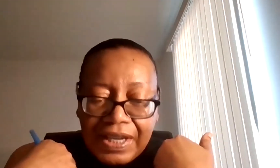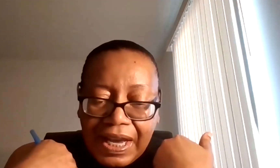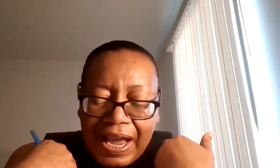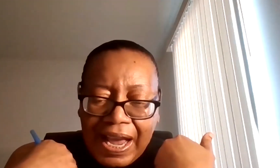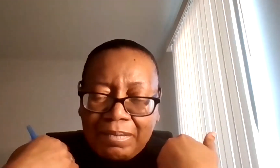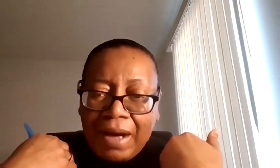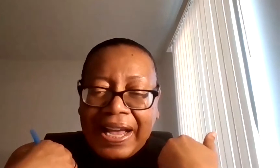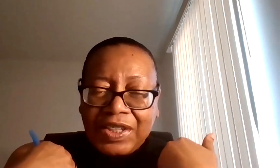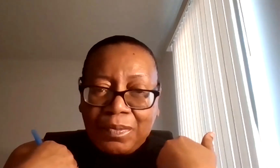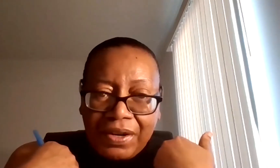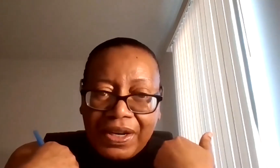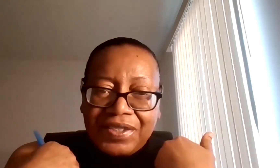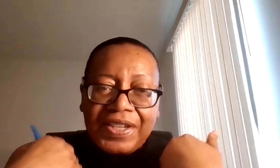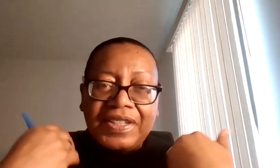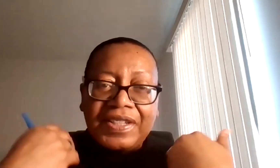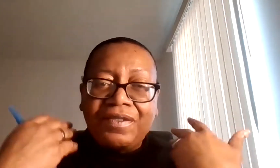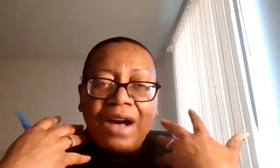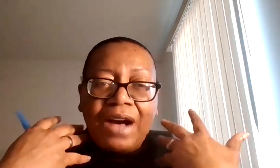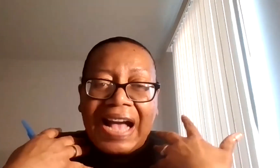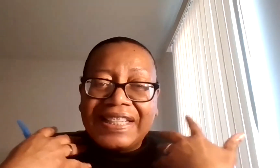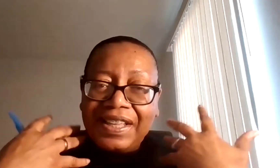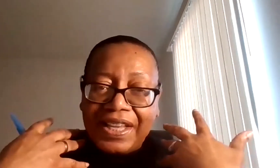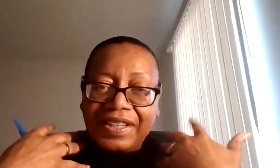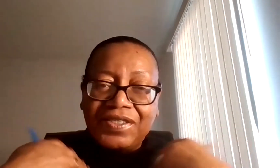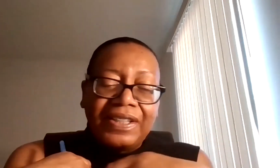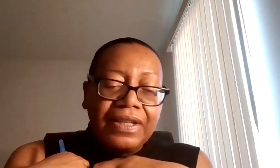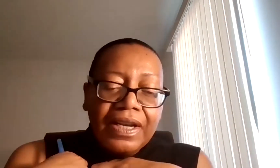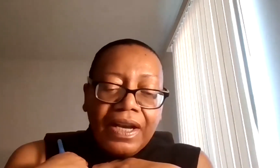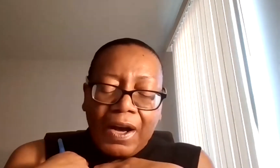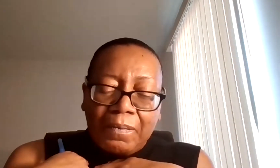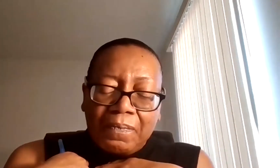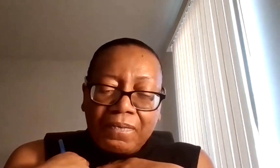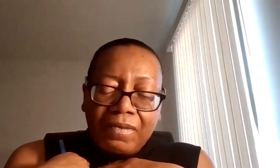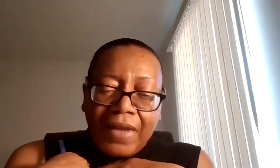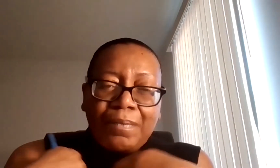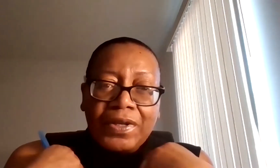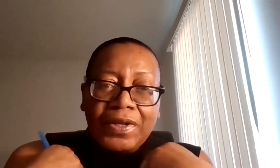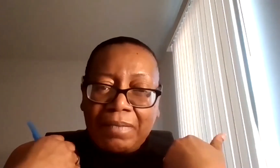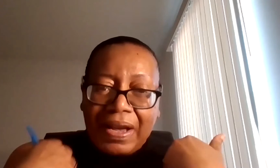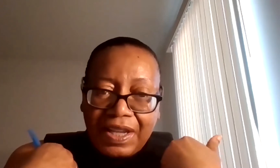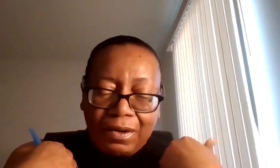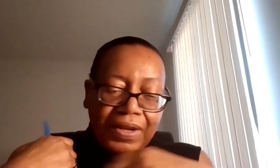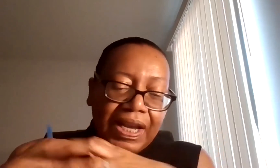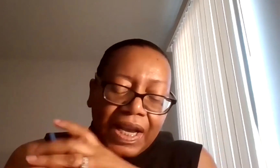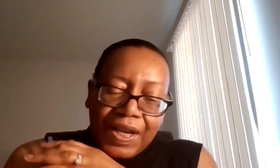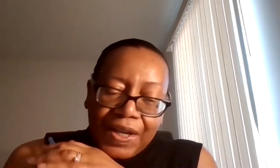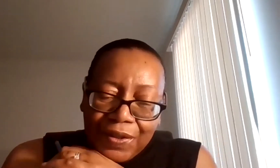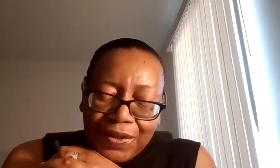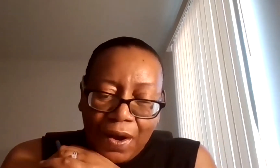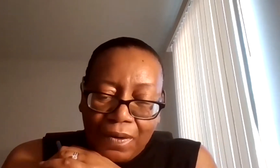life and my experiences of how I see things and, um, and present myself.